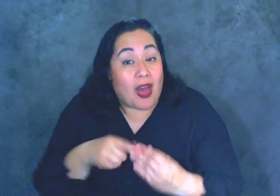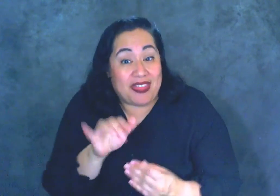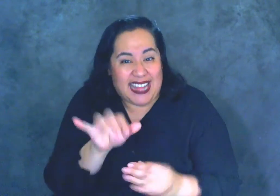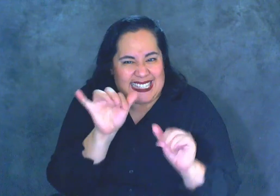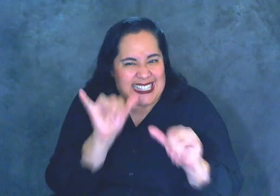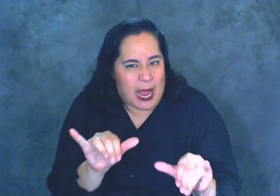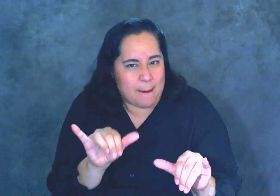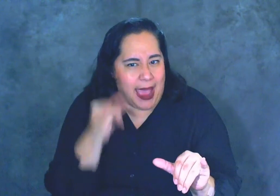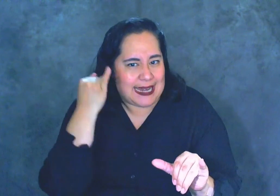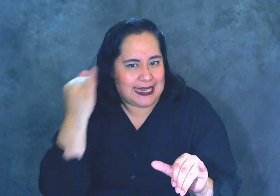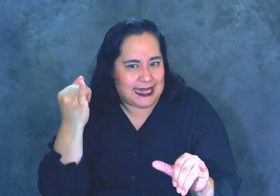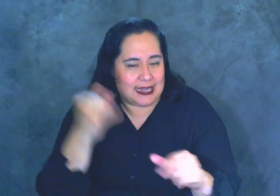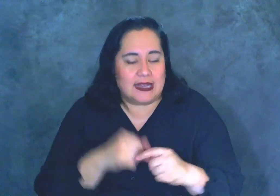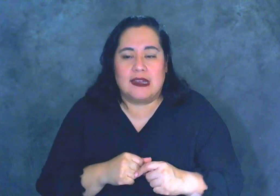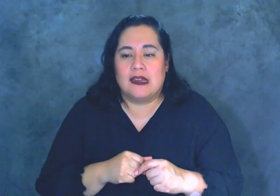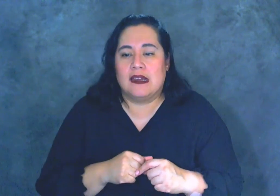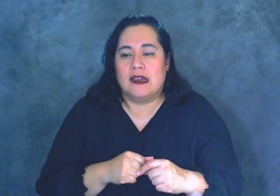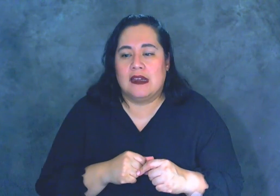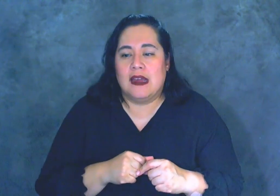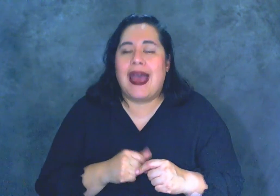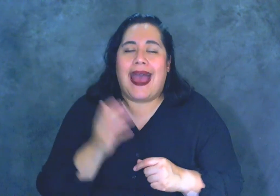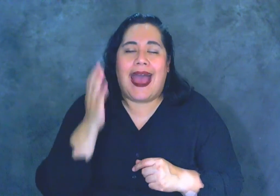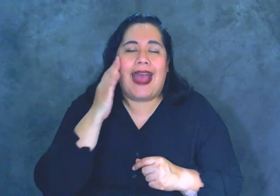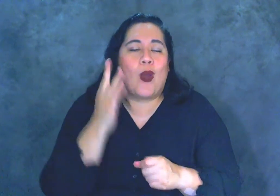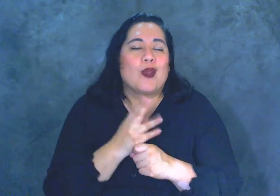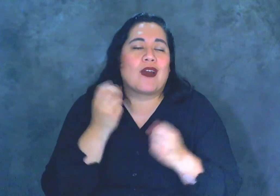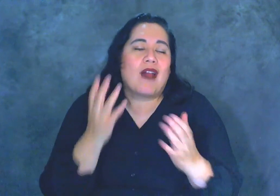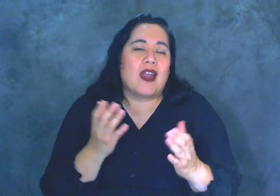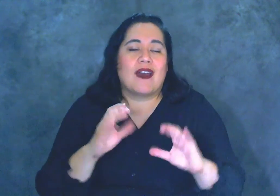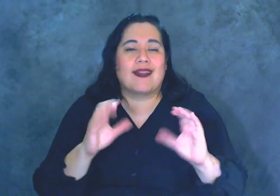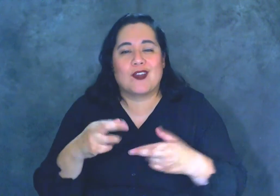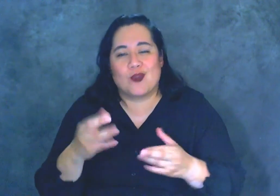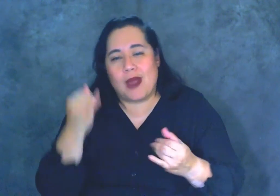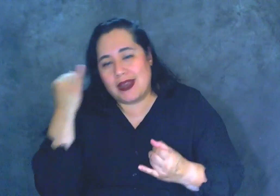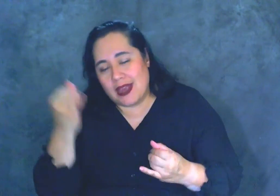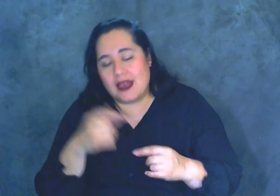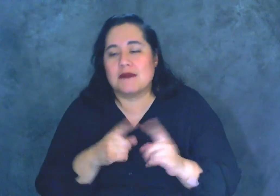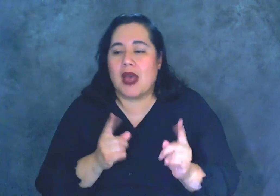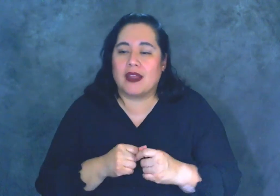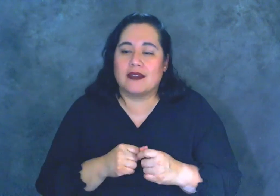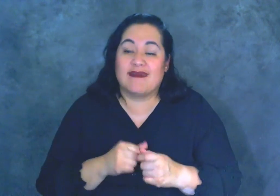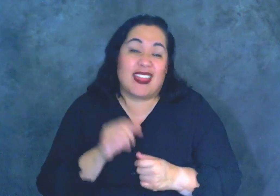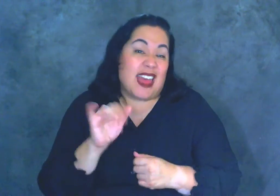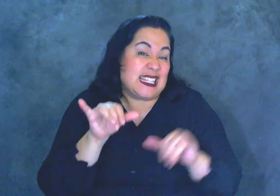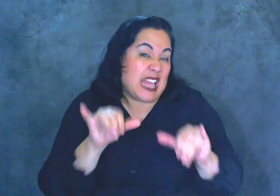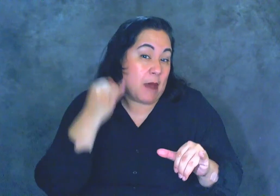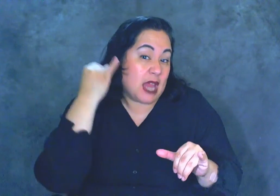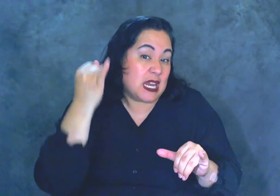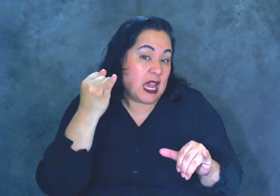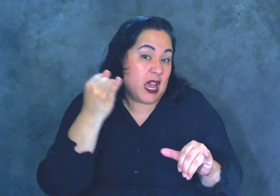idea. I know I use a lot of classroom ideas, but that same idea extends to any kind of